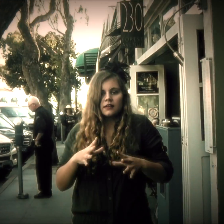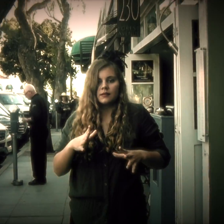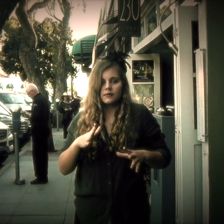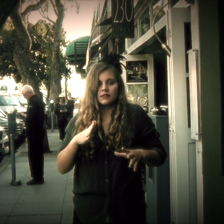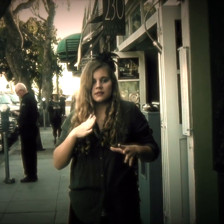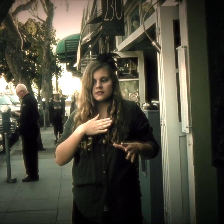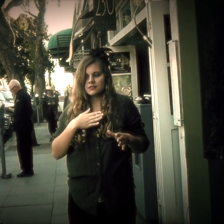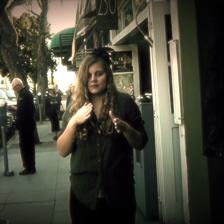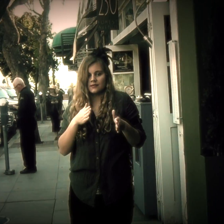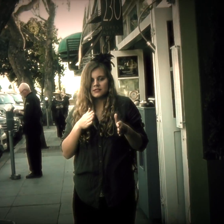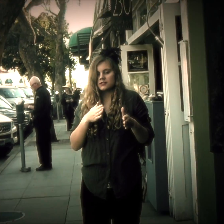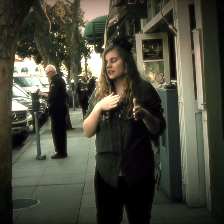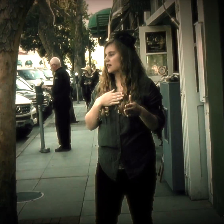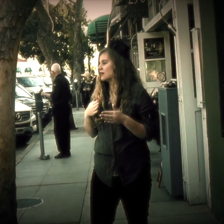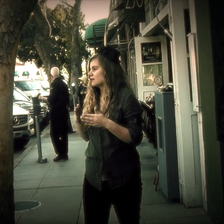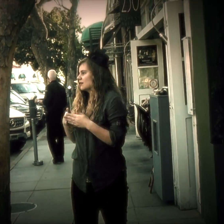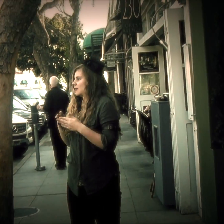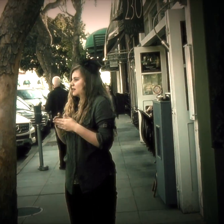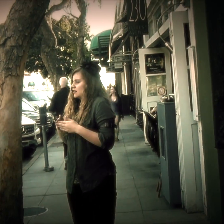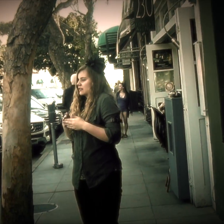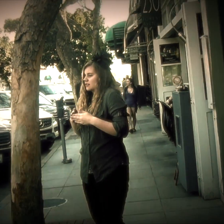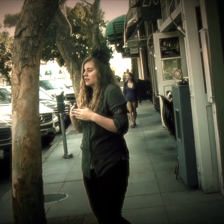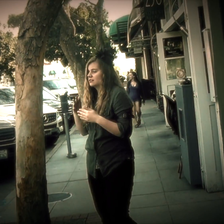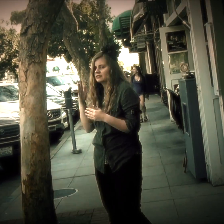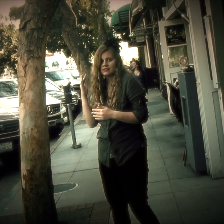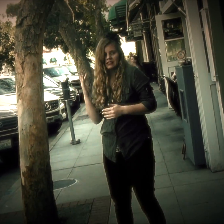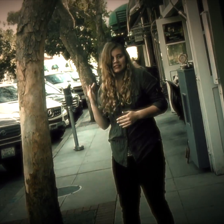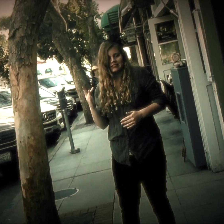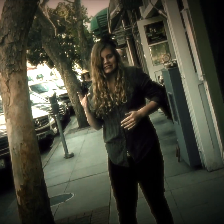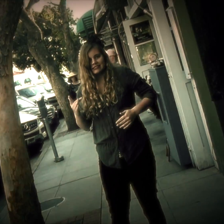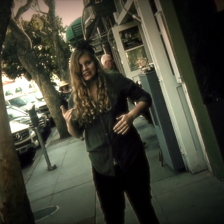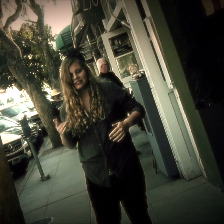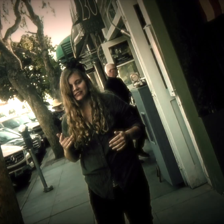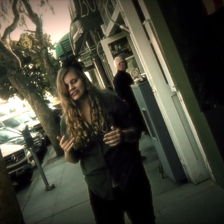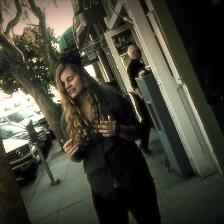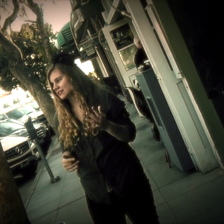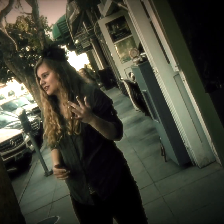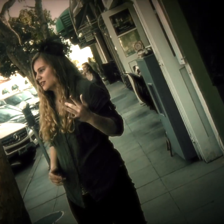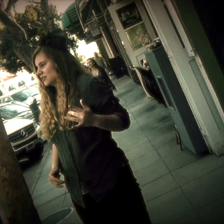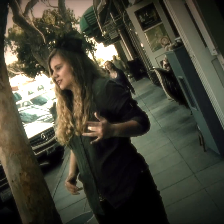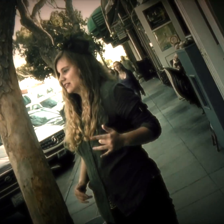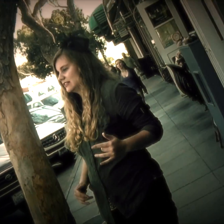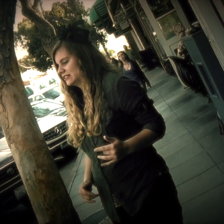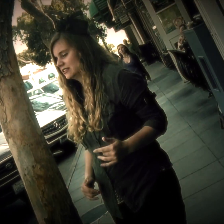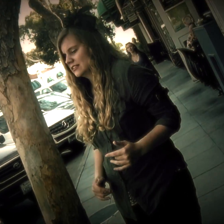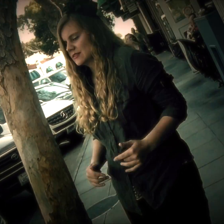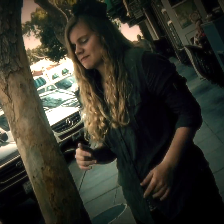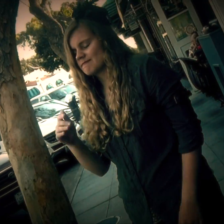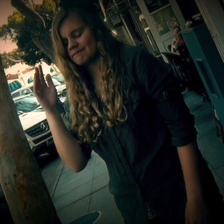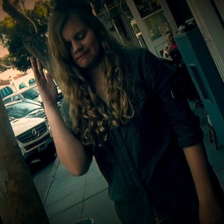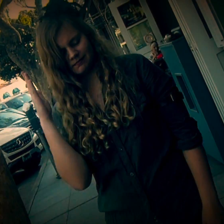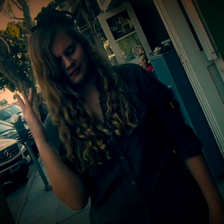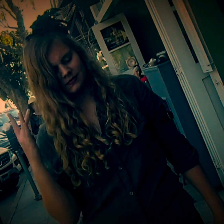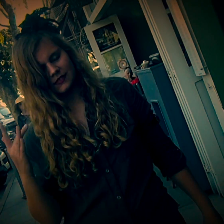suddenly I'm lost, on my street, on my block Oh, why? Oh, why? Oh,